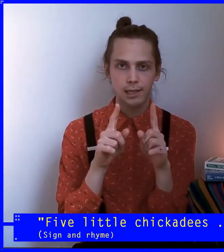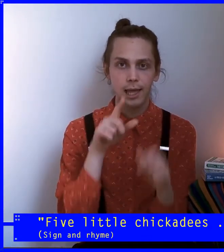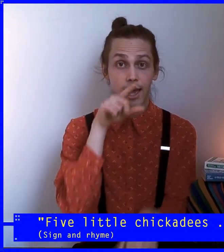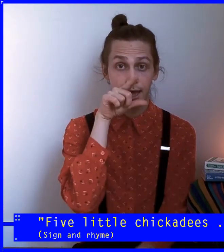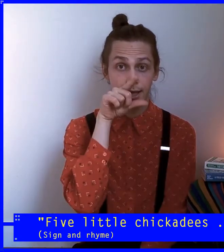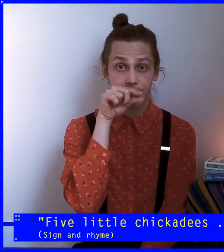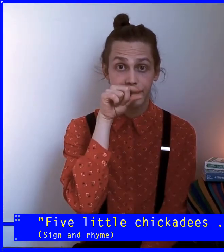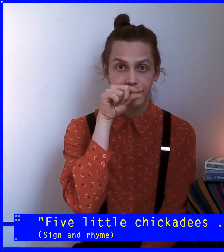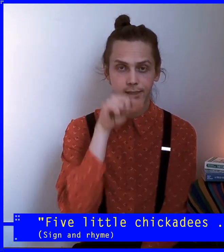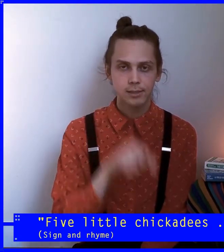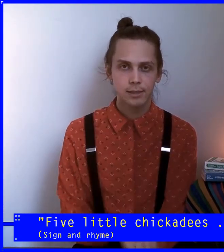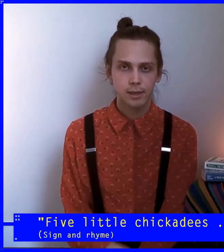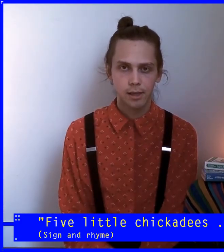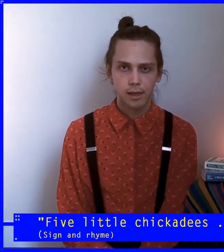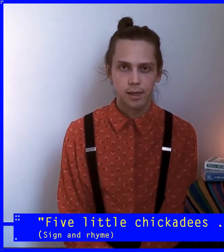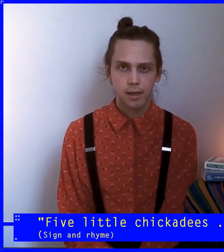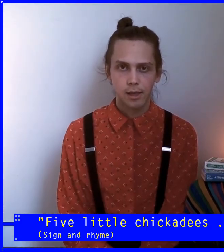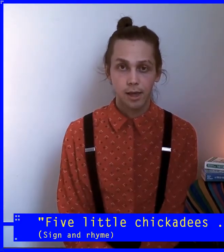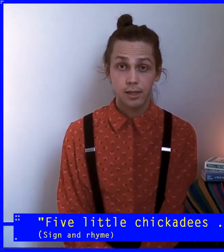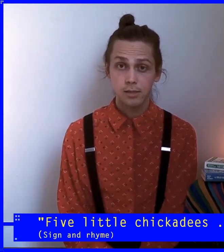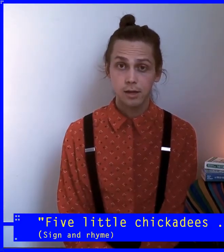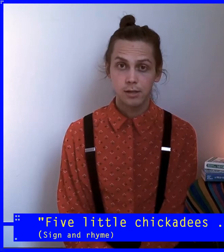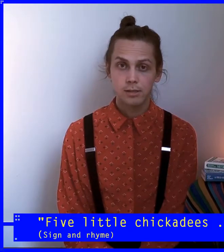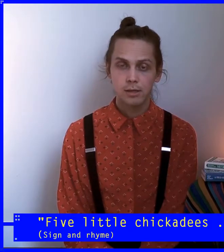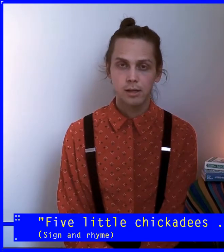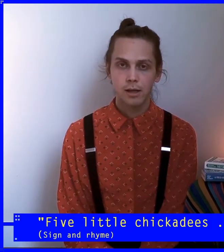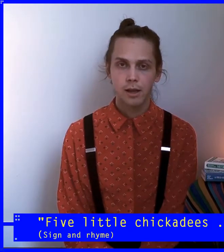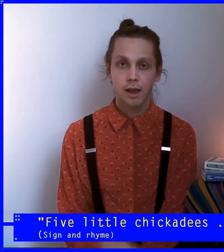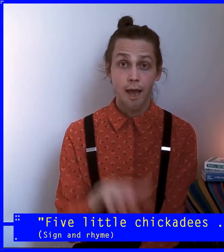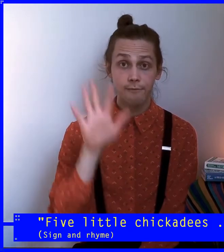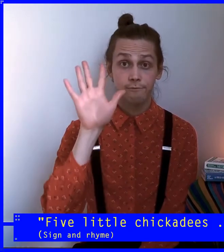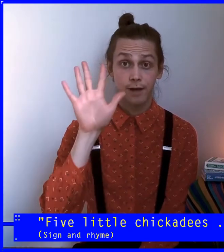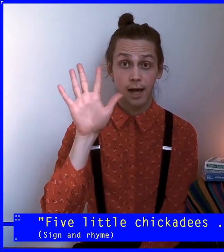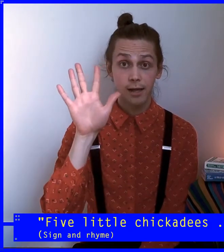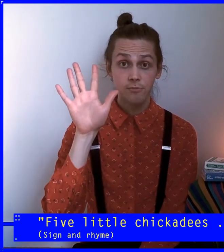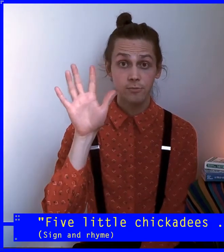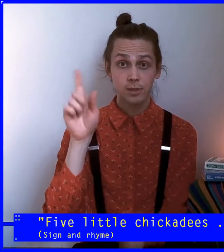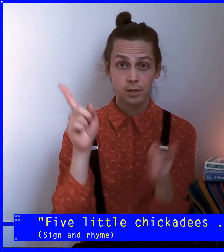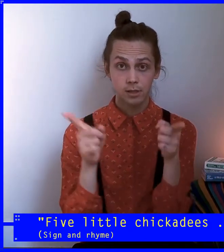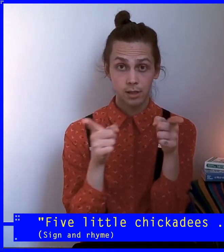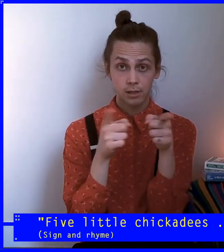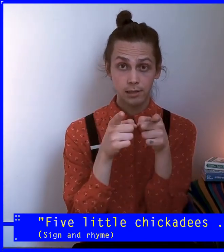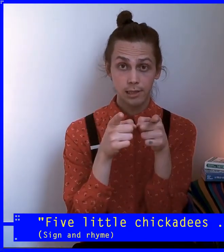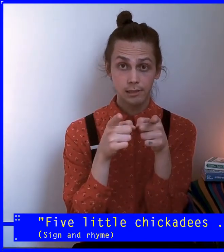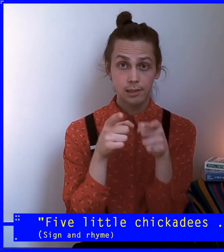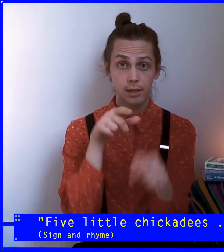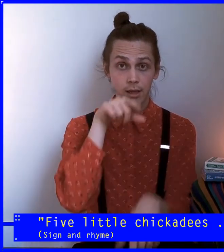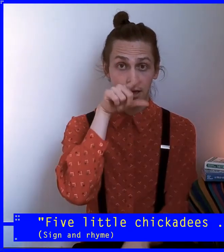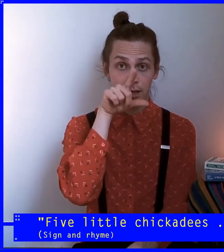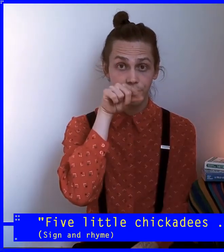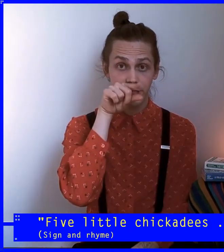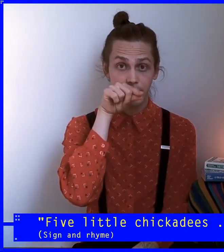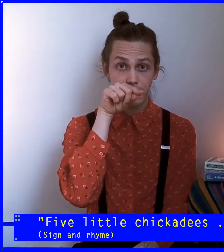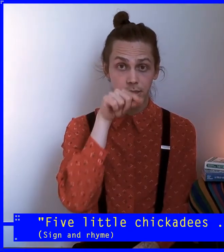Chickadees. And it starts five little chickadees